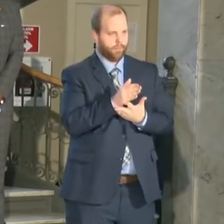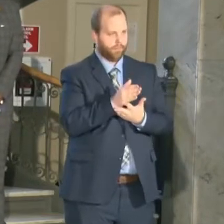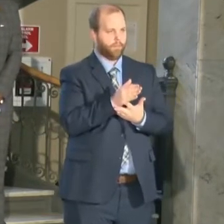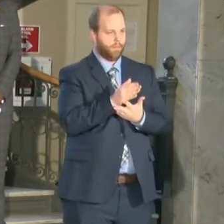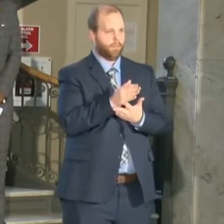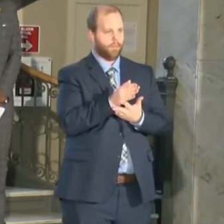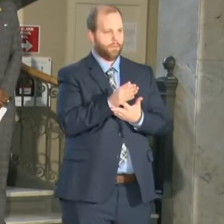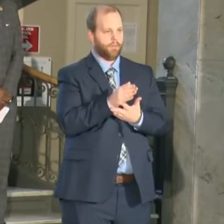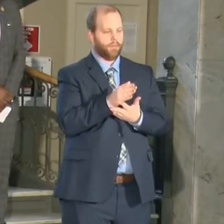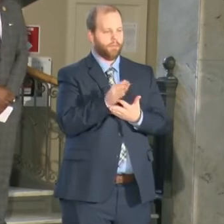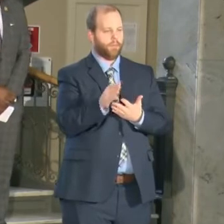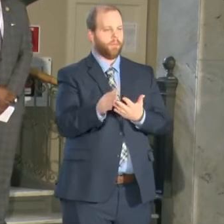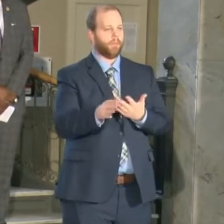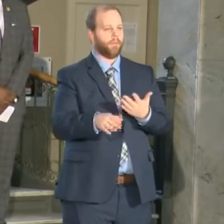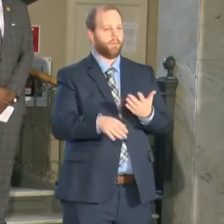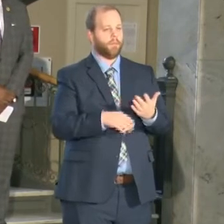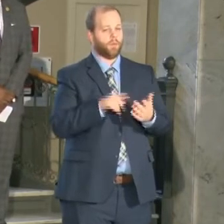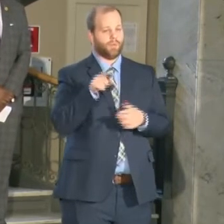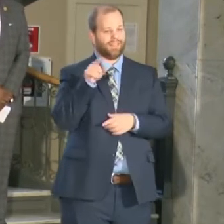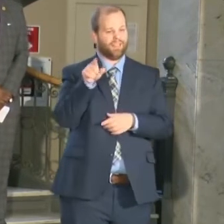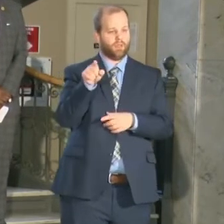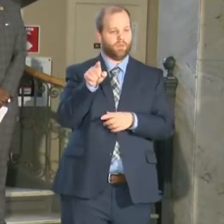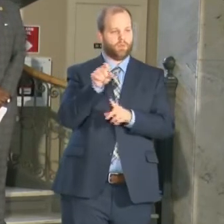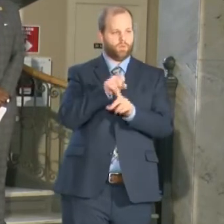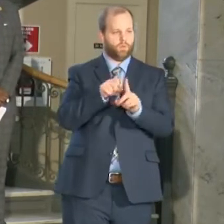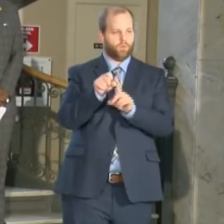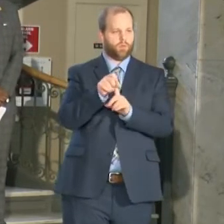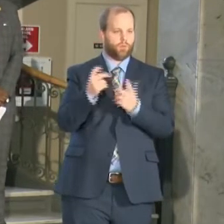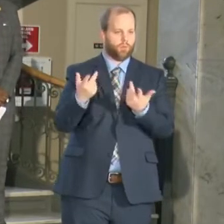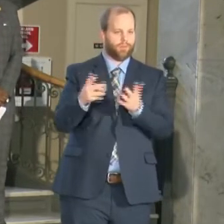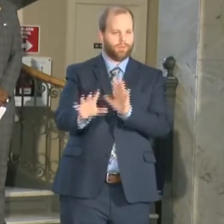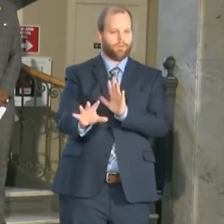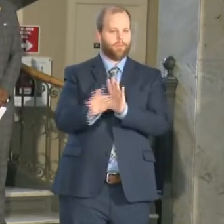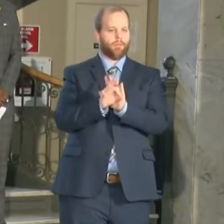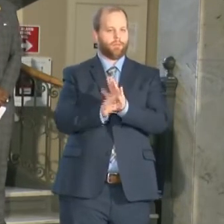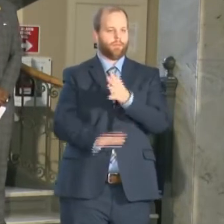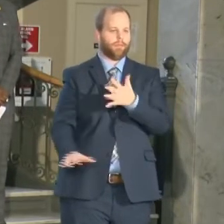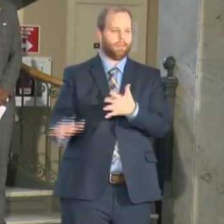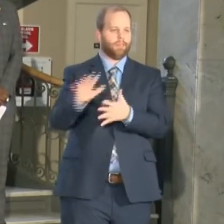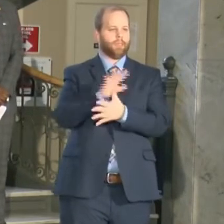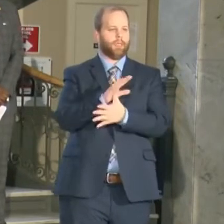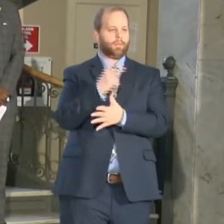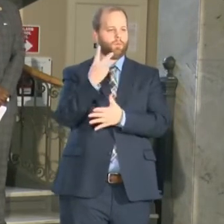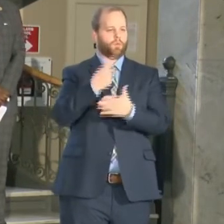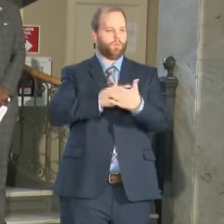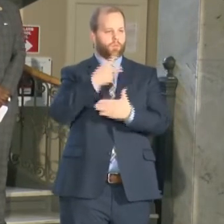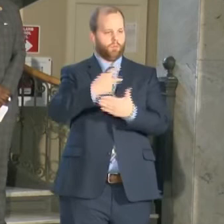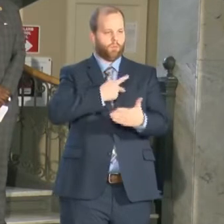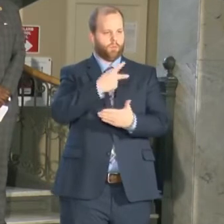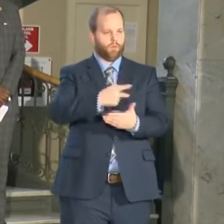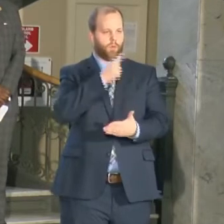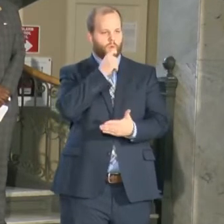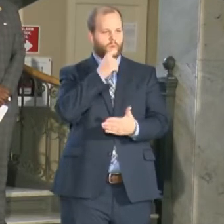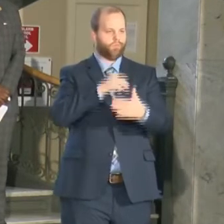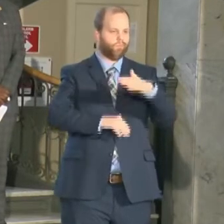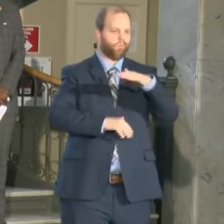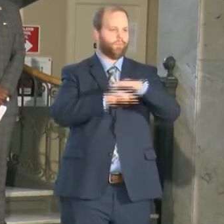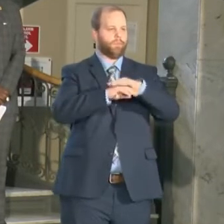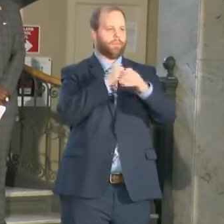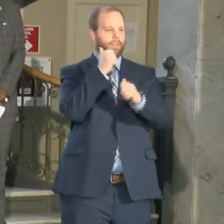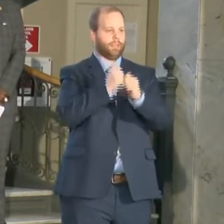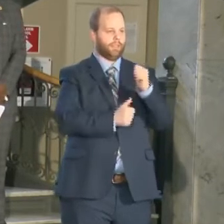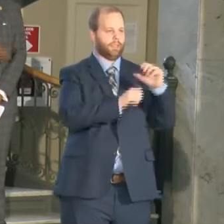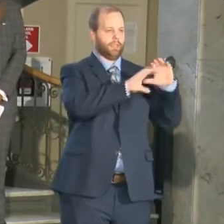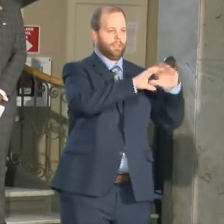instance we took uh the top two uh programs who scored the highest uh in each category those